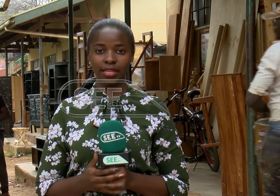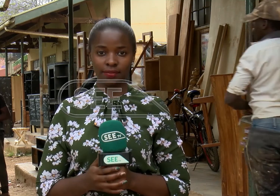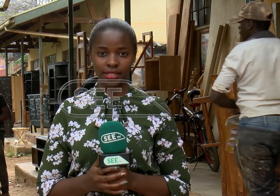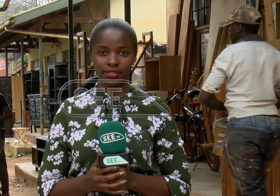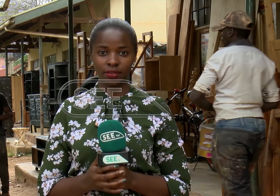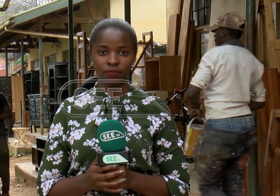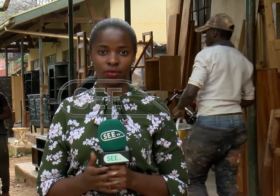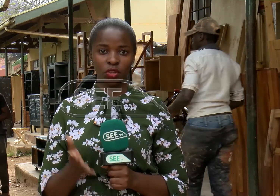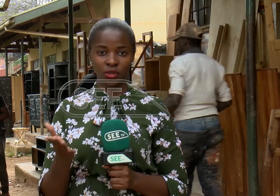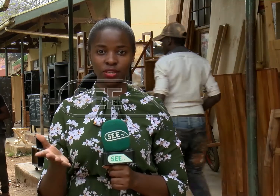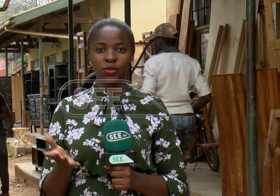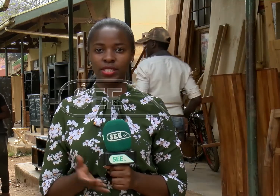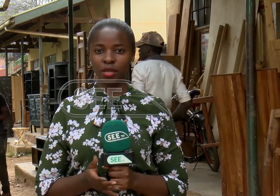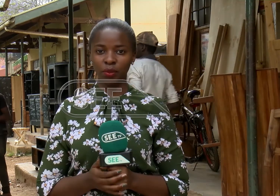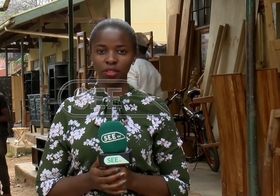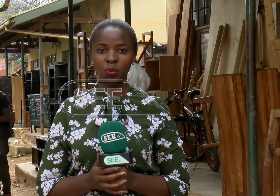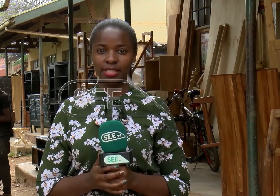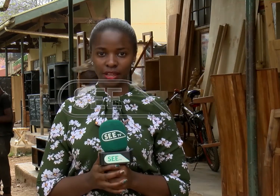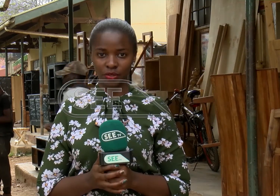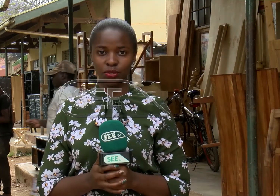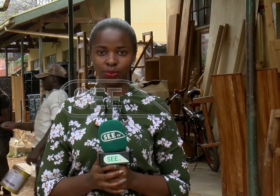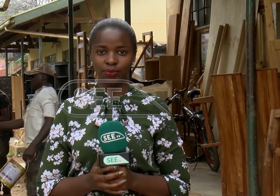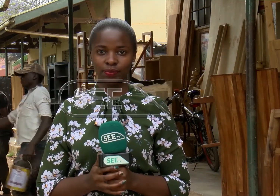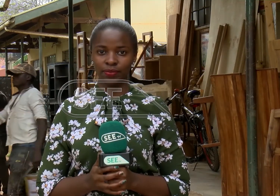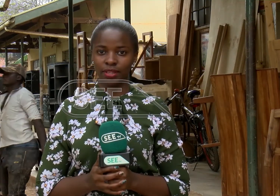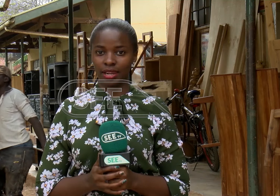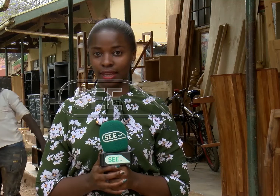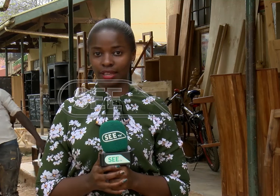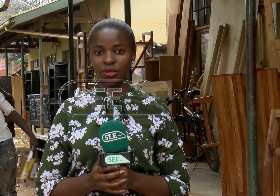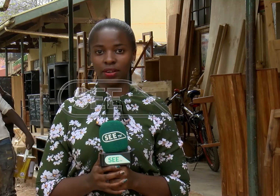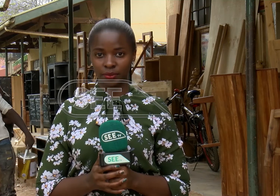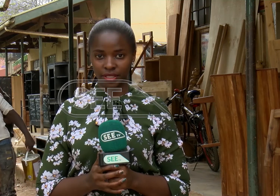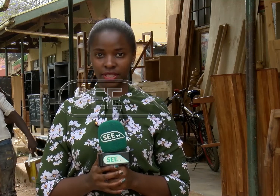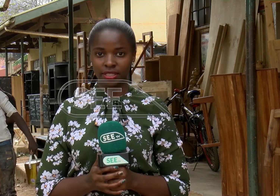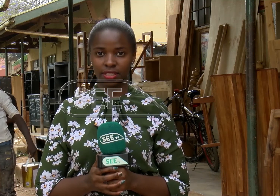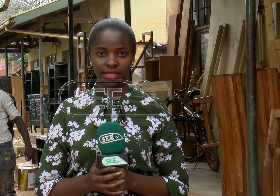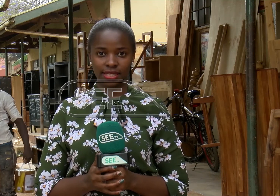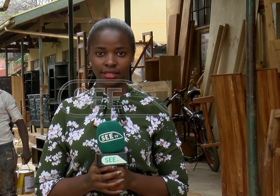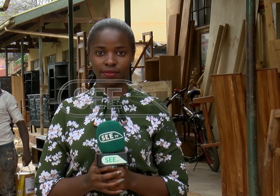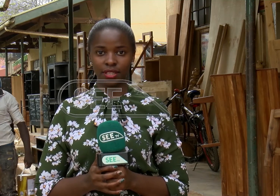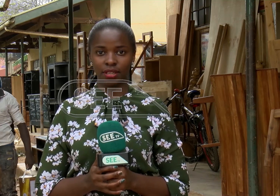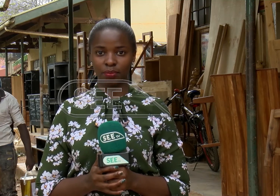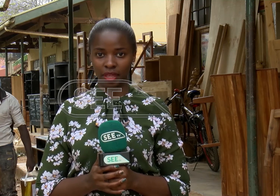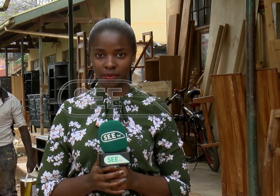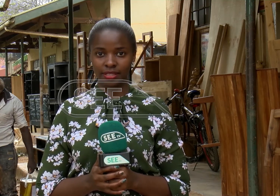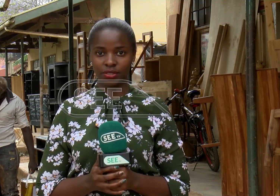activities. Because you that is not disabled, what can you do? Lakia Tari Winnjira, CTV, PM edition.